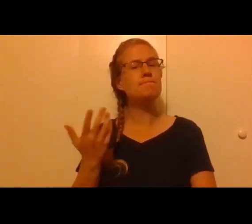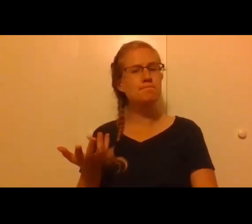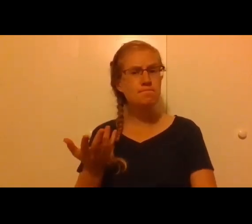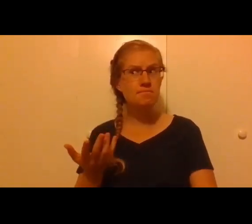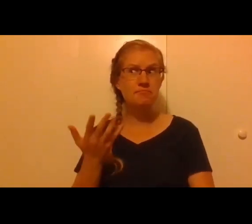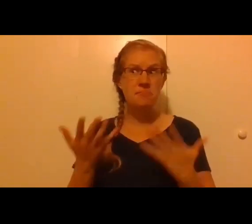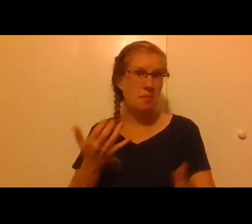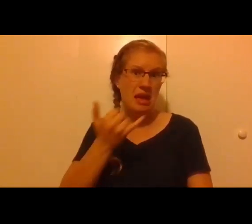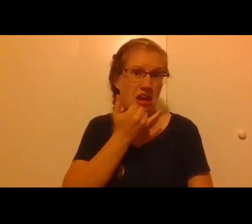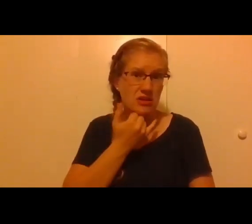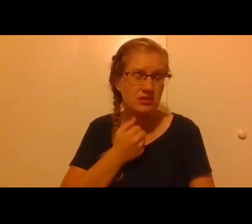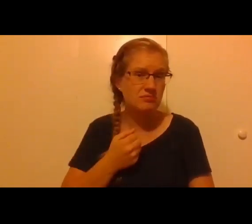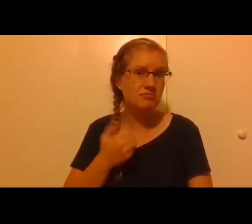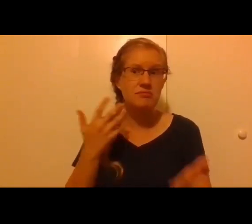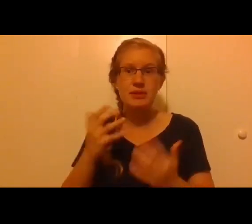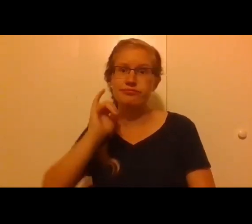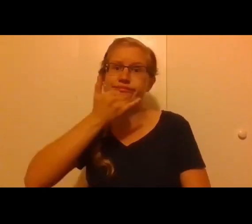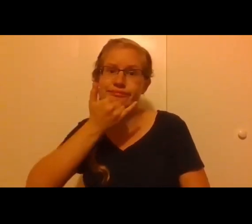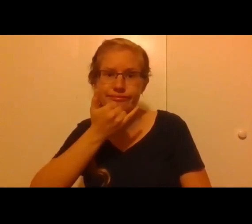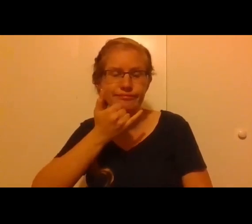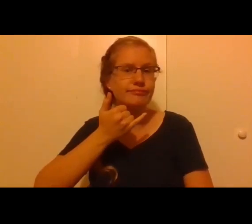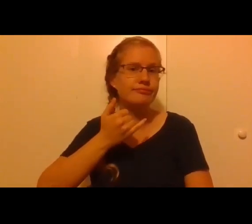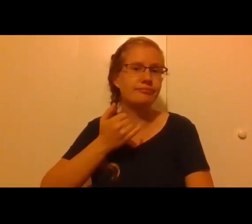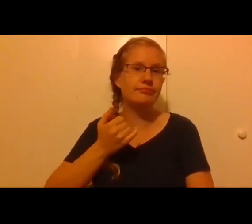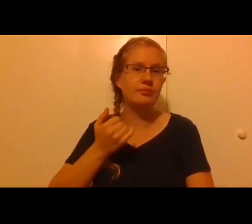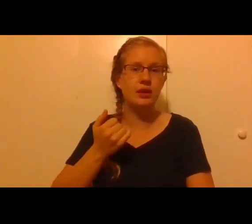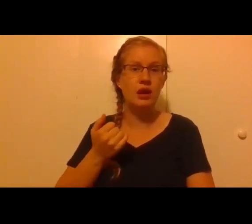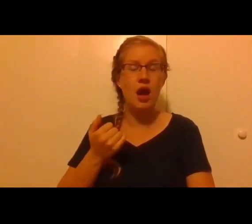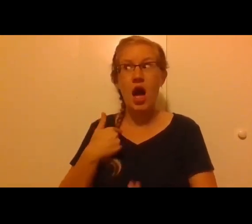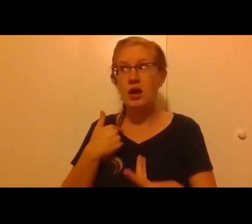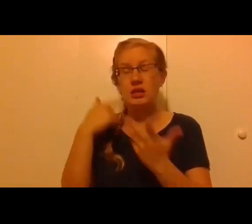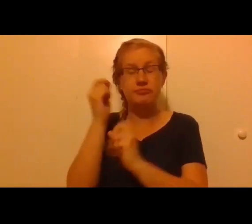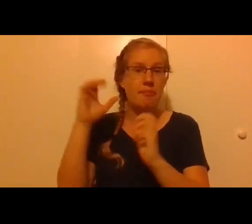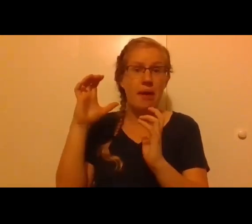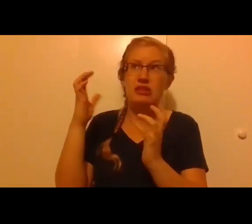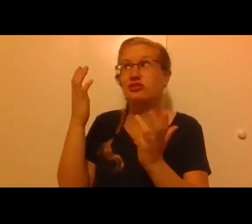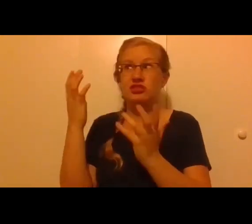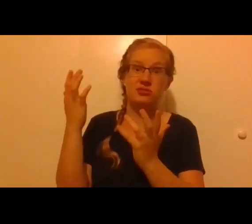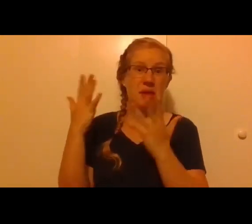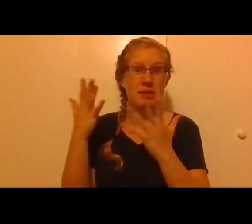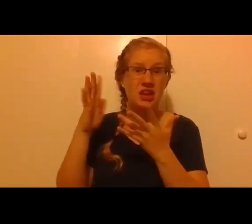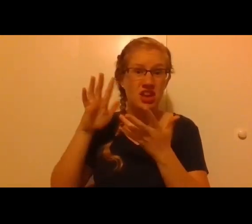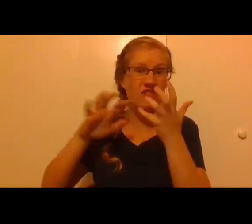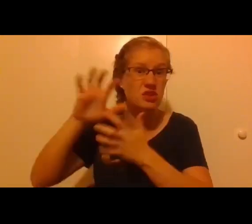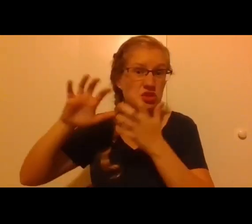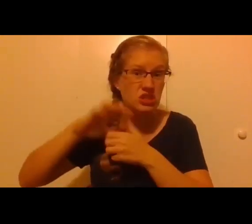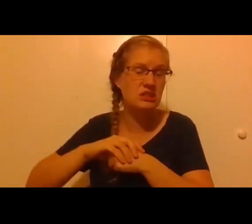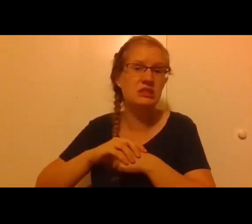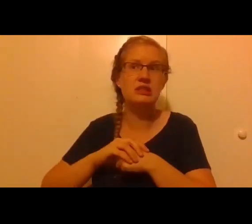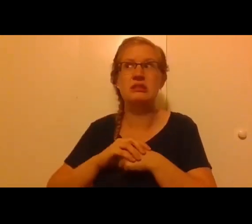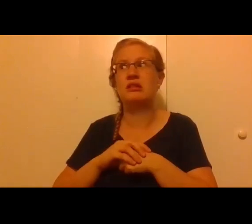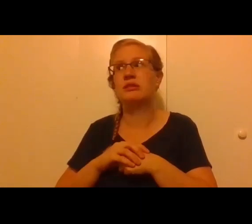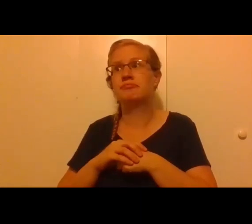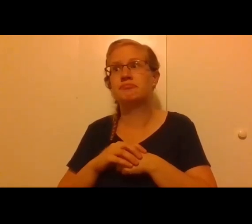be errors, that there could be mistakes. I can imagine that there might be confusions. I can imagine